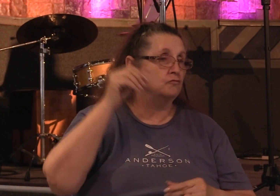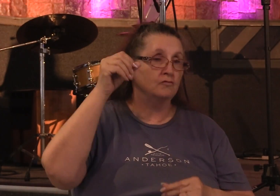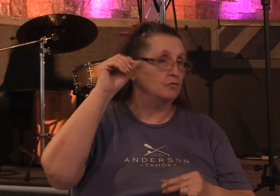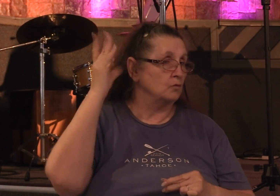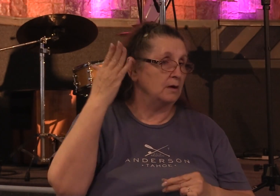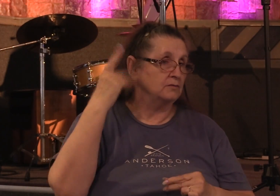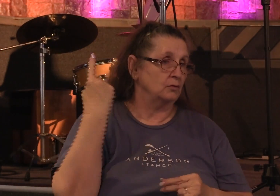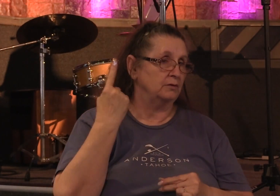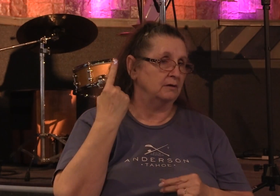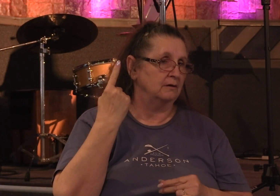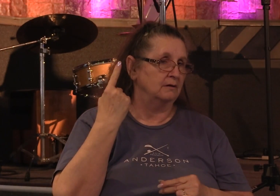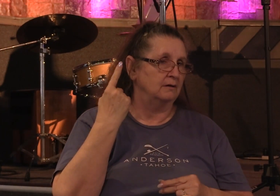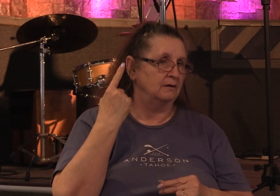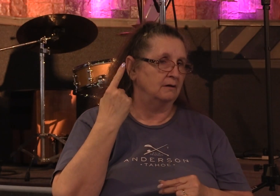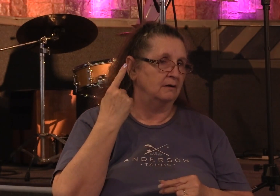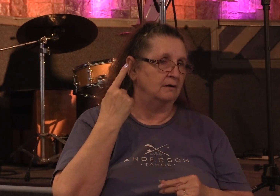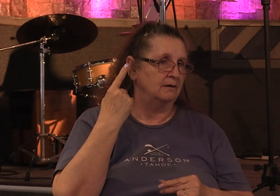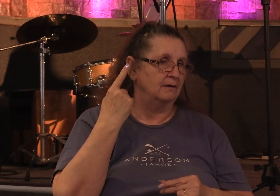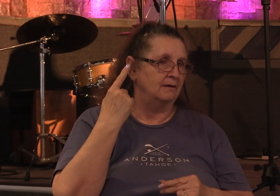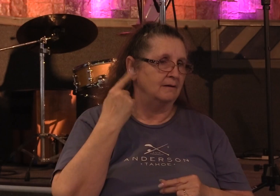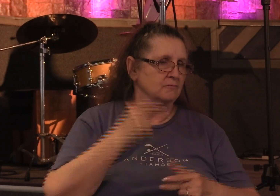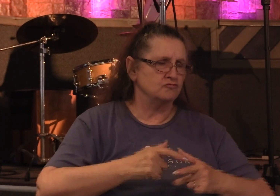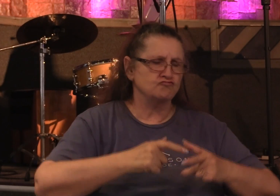but the text says great grace.